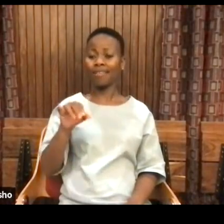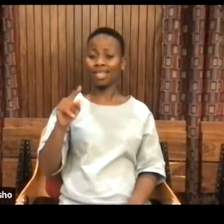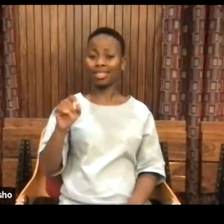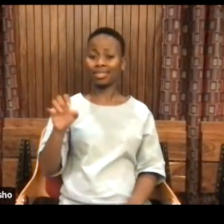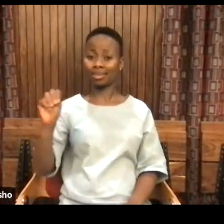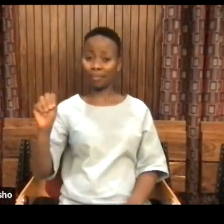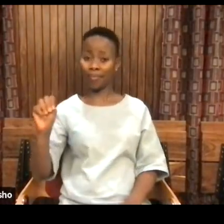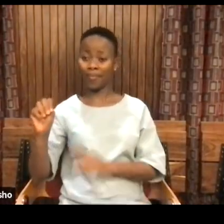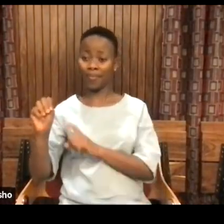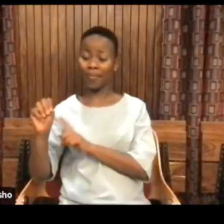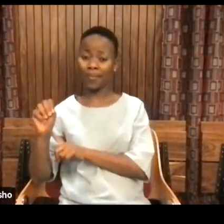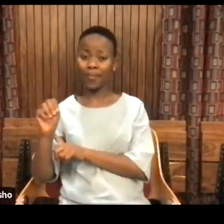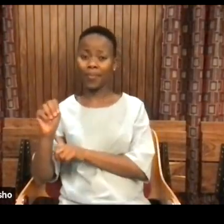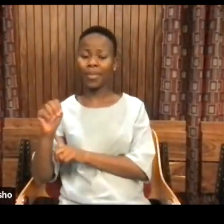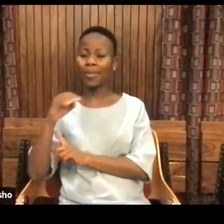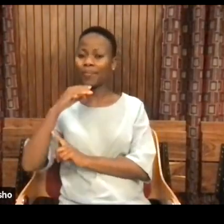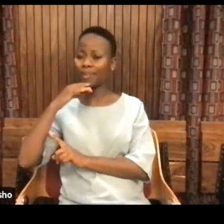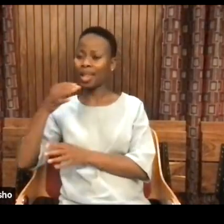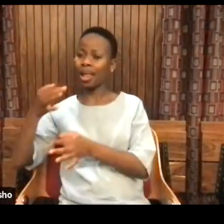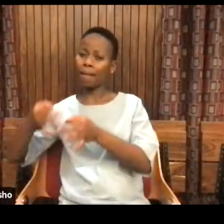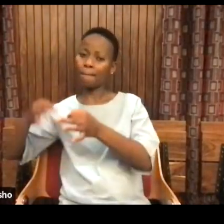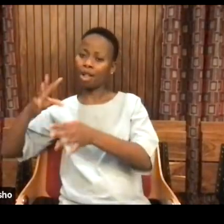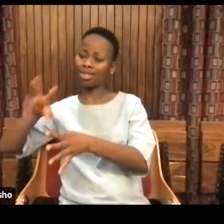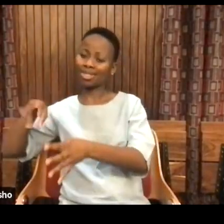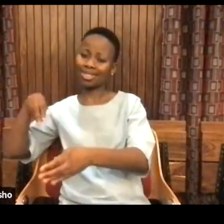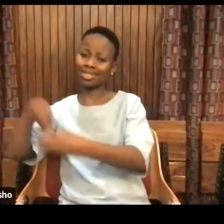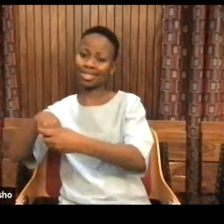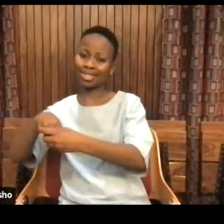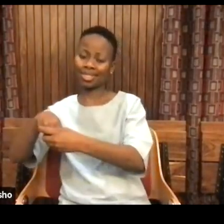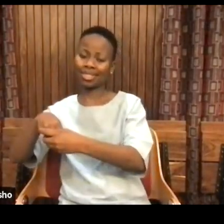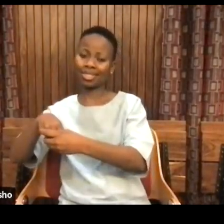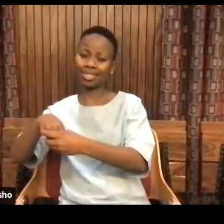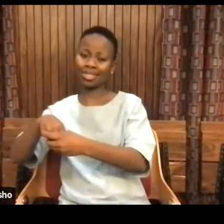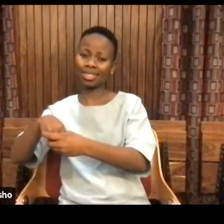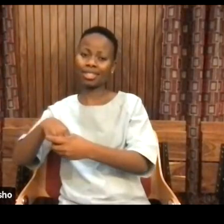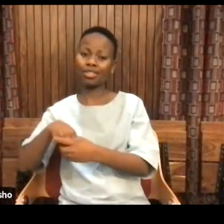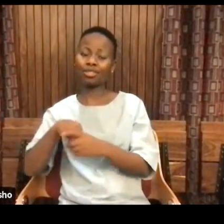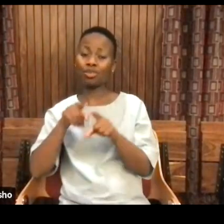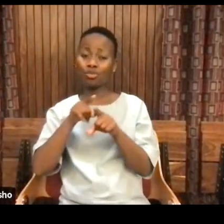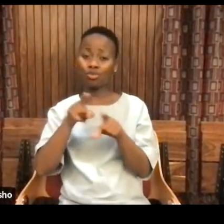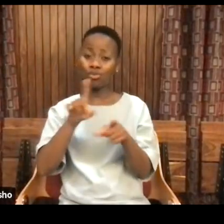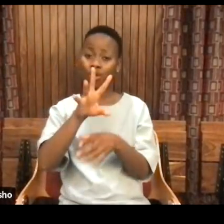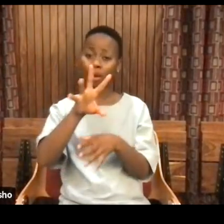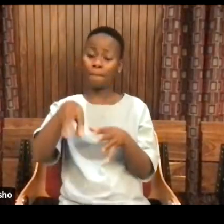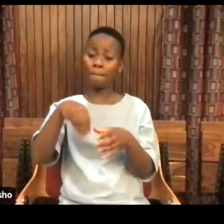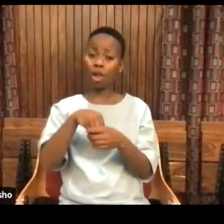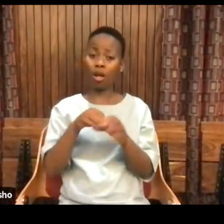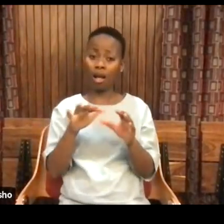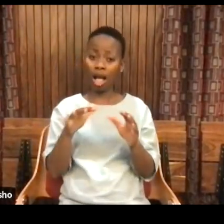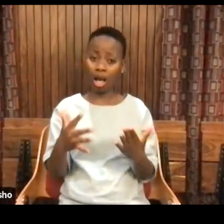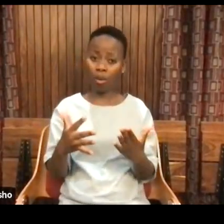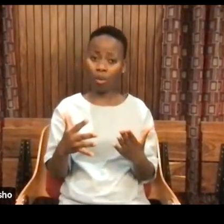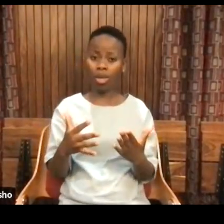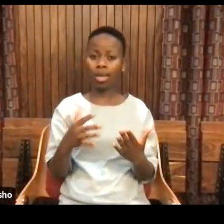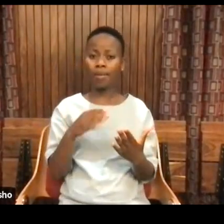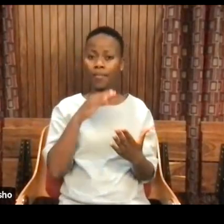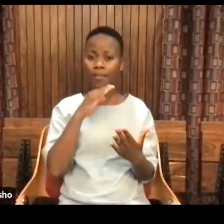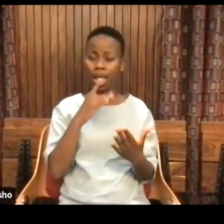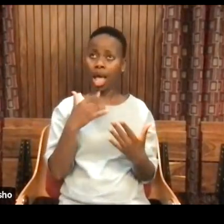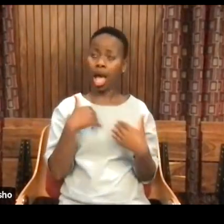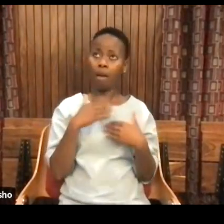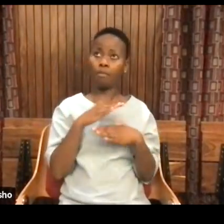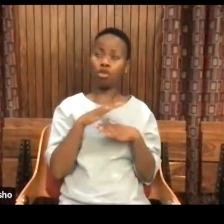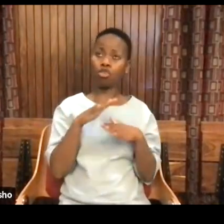victimizers, then the only way you can belong is, of course, by saying you're not a